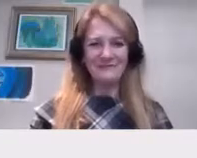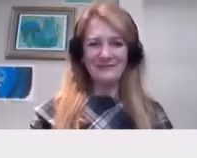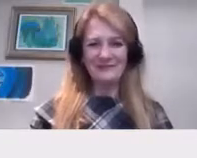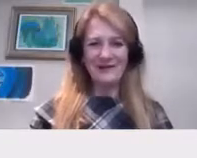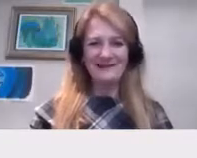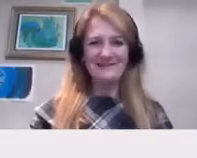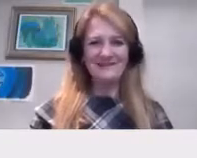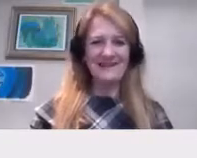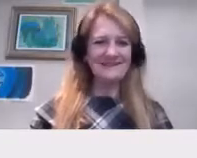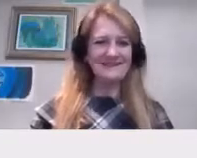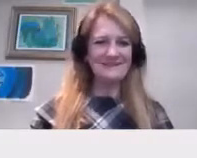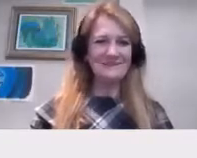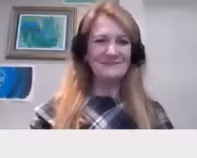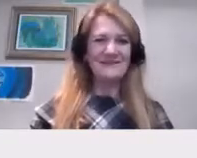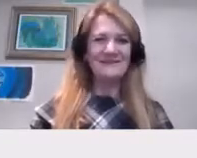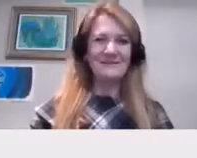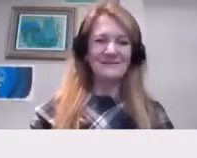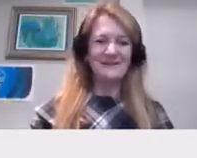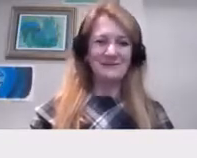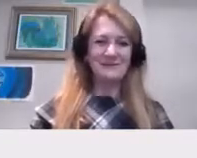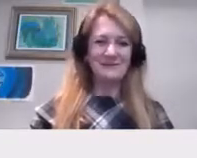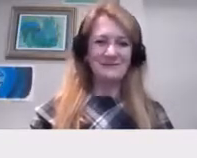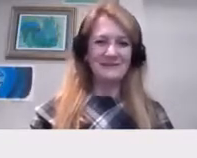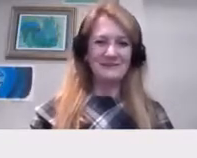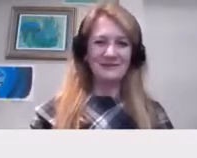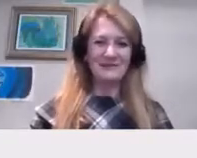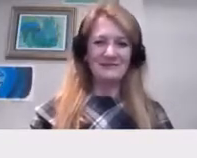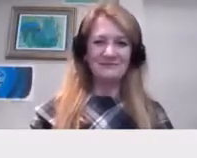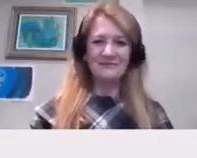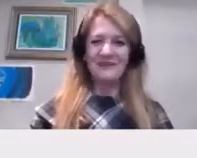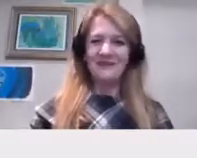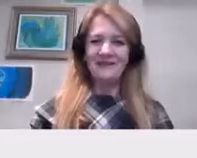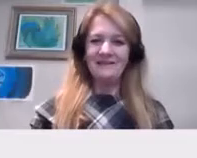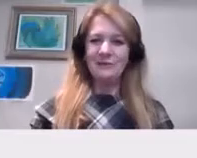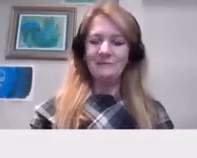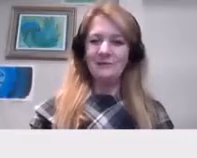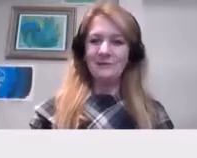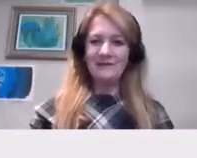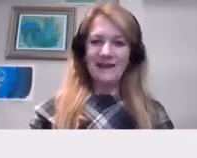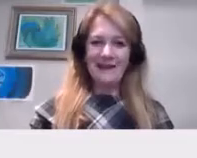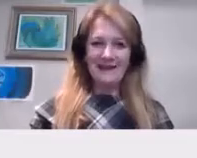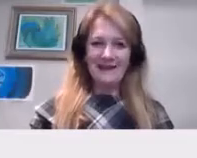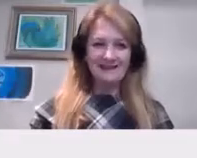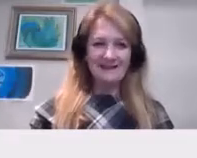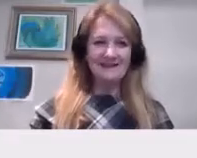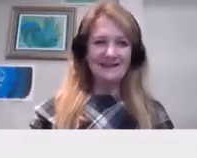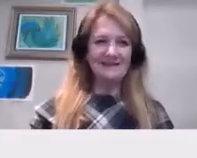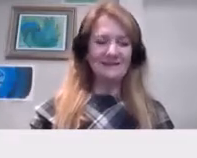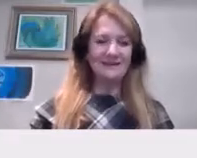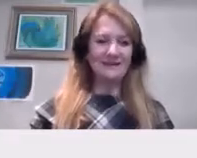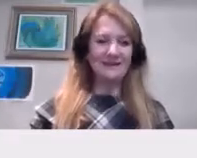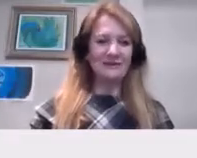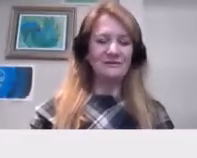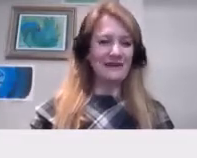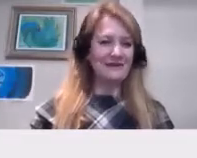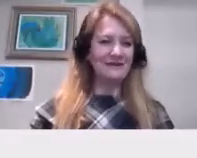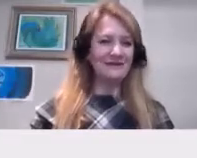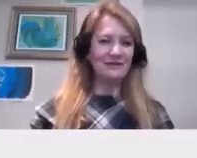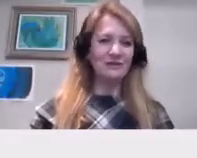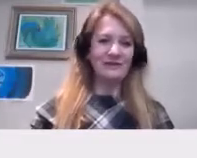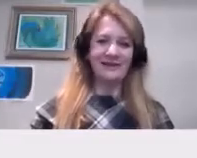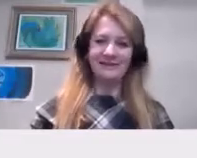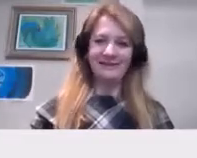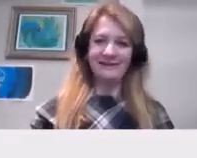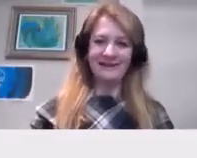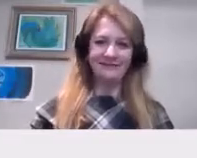stop them in their tracks and ask them something or to do a deeper dive. So I'm going to ask that our two guests,